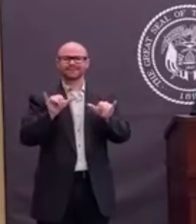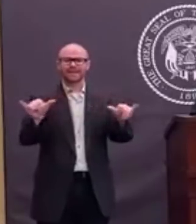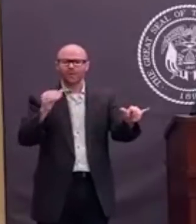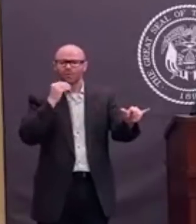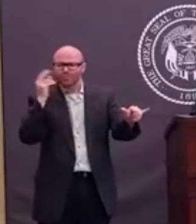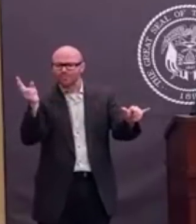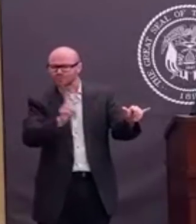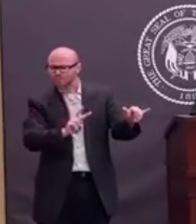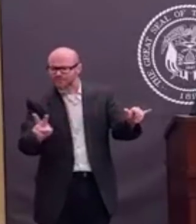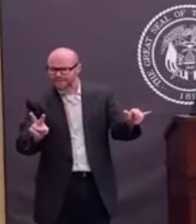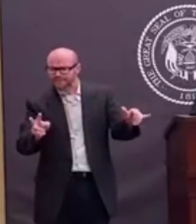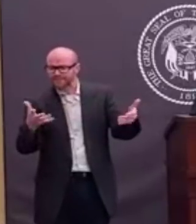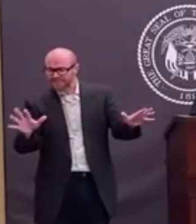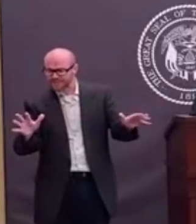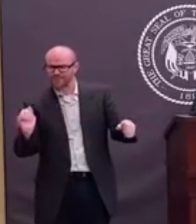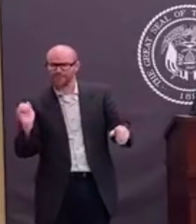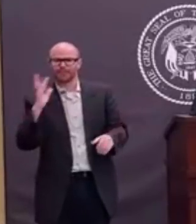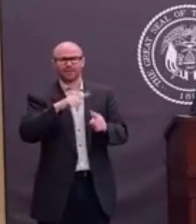I didn't hear that last part.